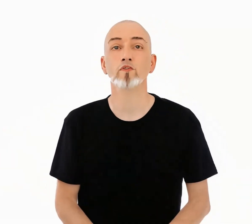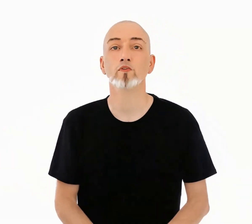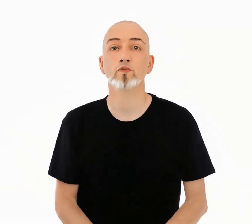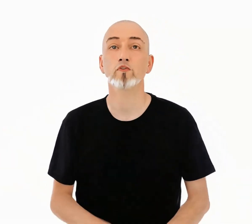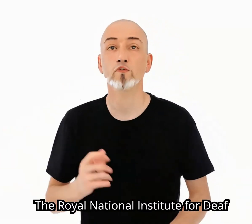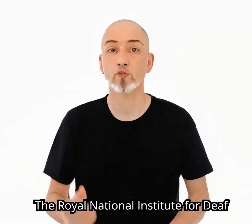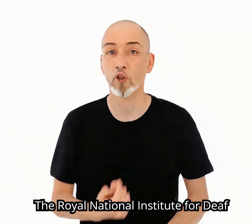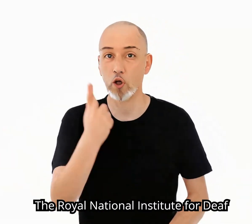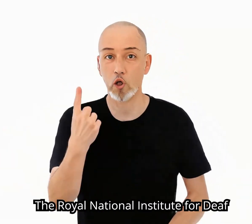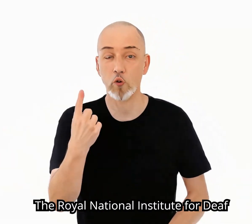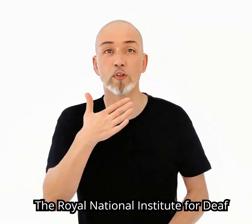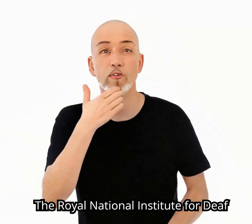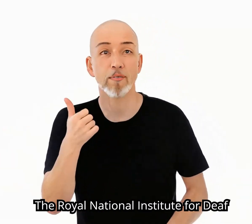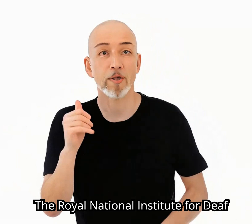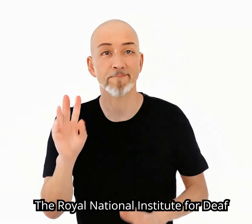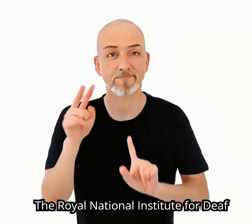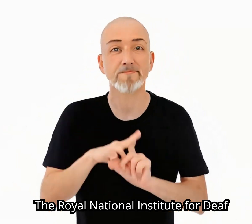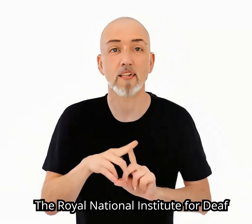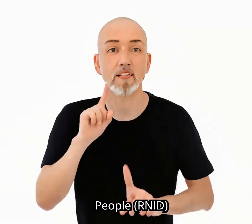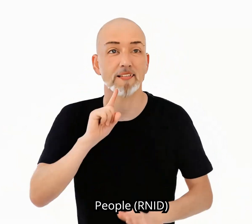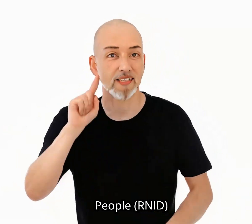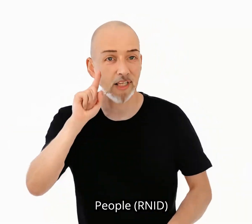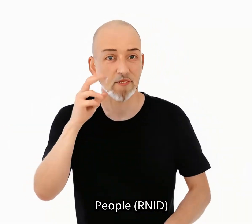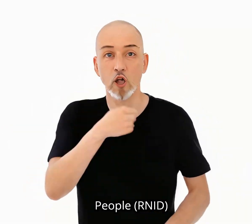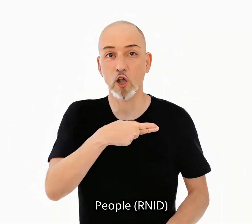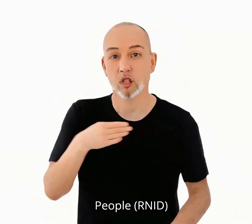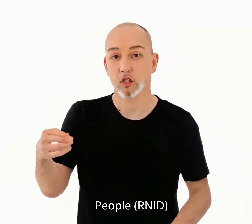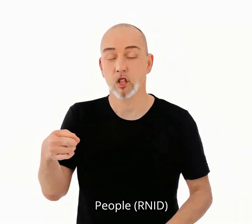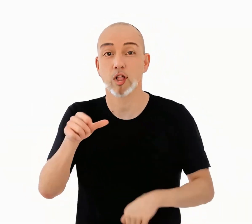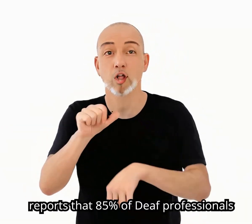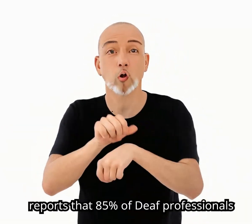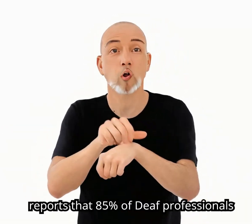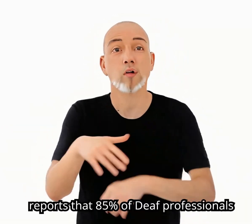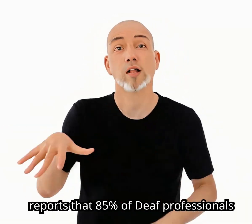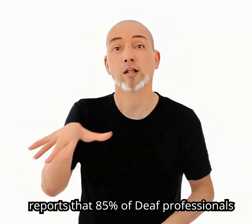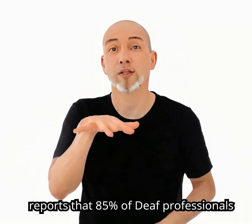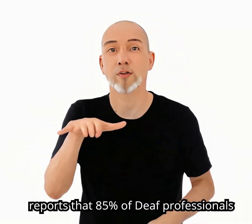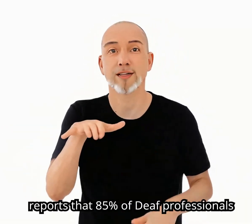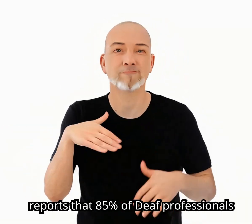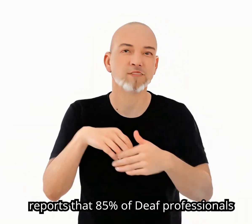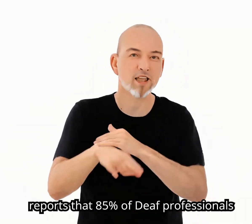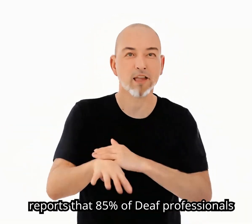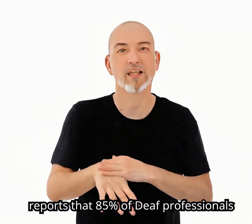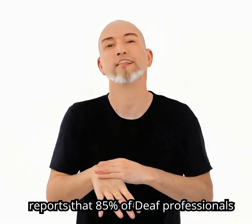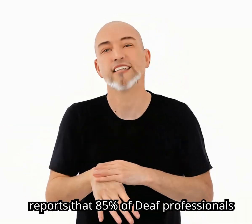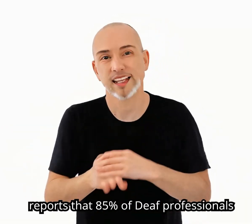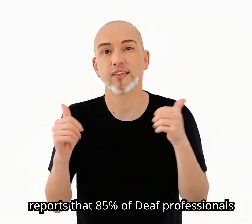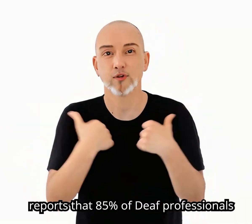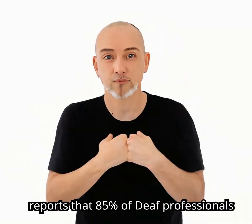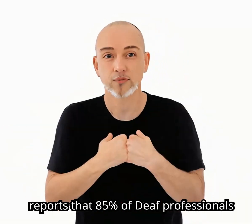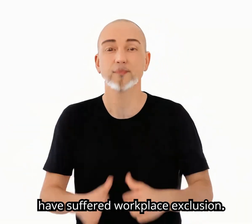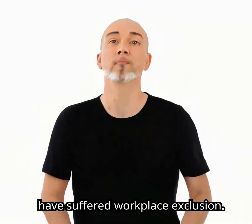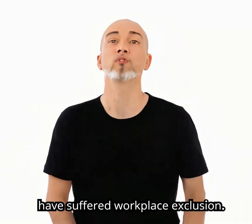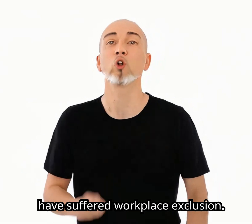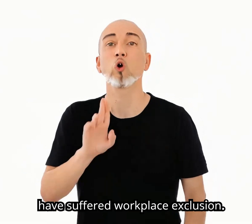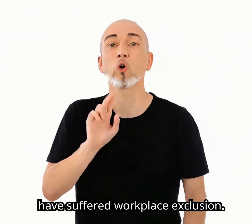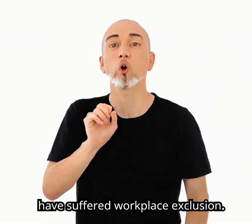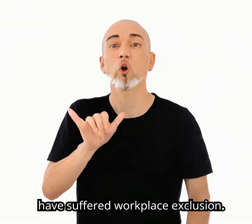The Royal National Institute for Deaf People, RNID, reports that 85% of deaf professionals have suffered workplace